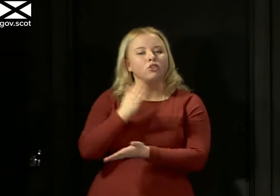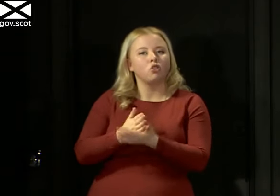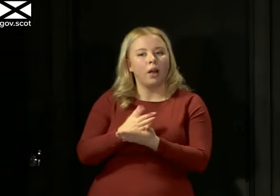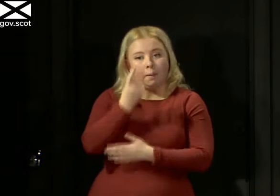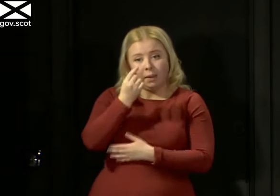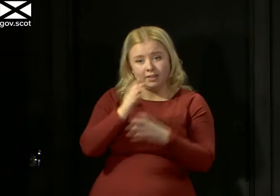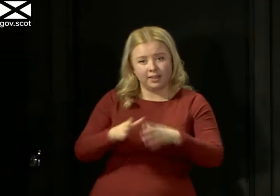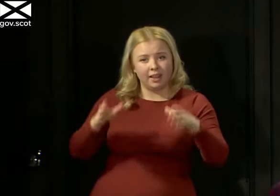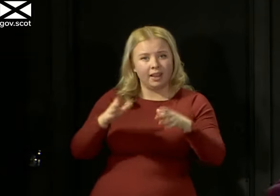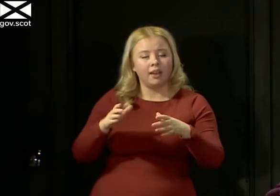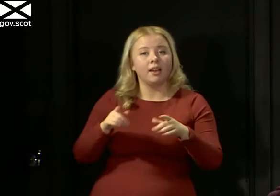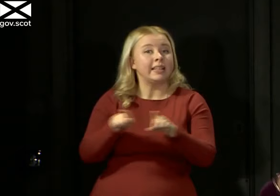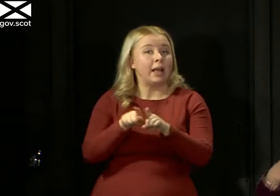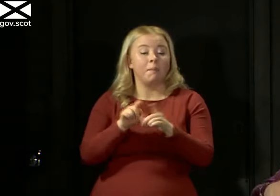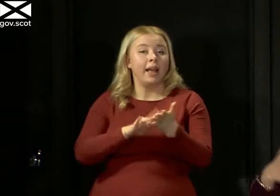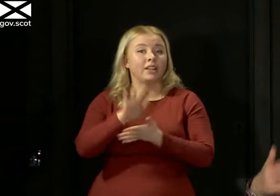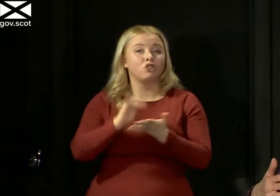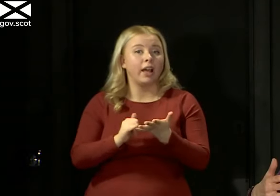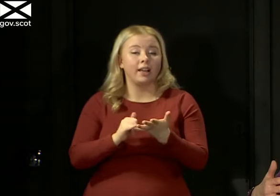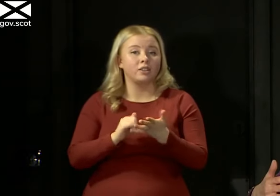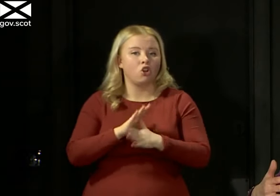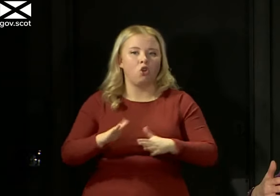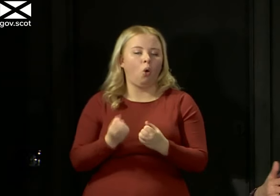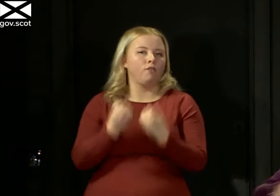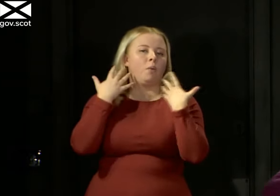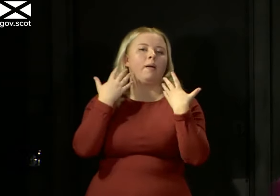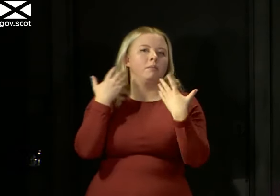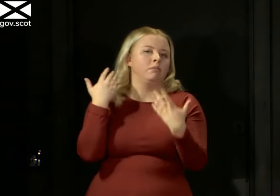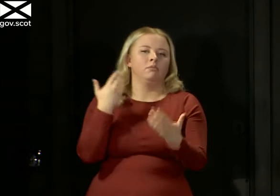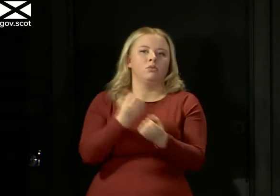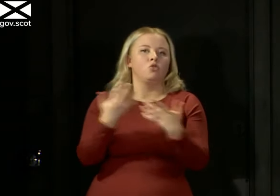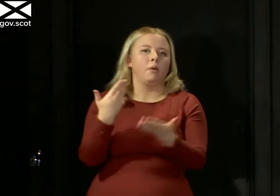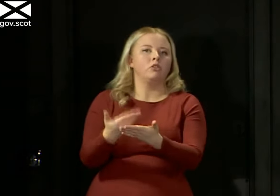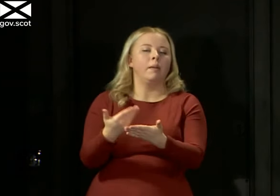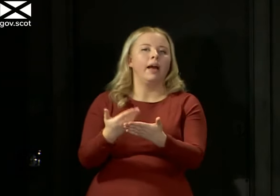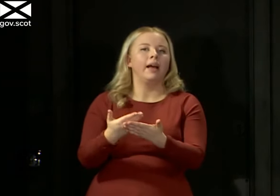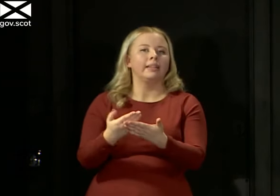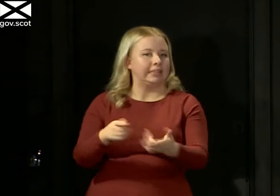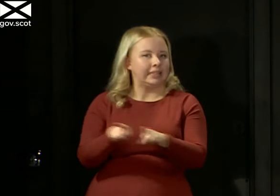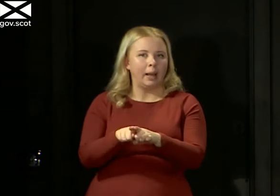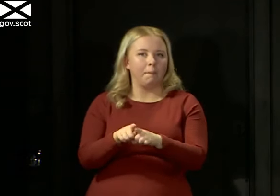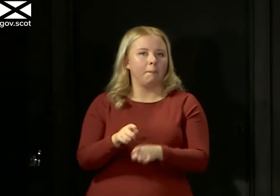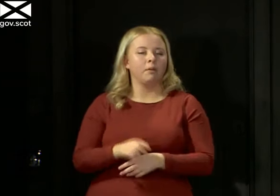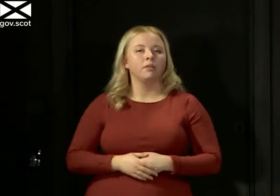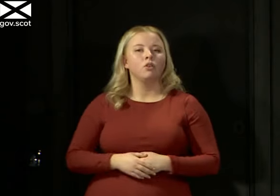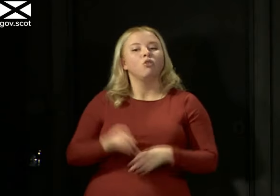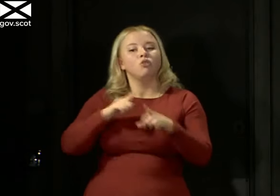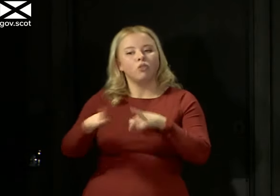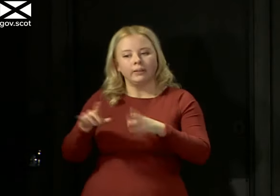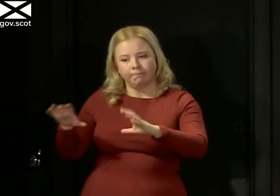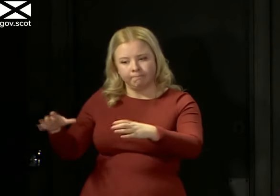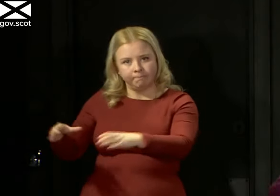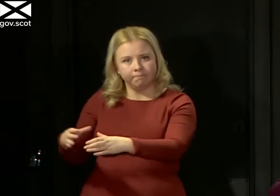our NHS capacity to be overwhelmed, that we don't overwhelm TTI capacity. So keeping that incidence low is